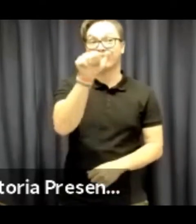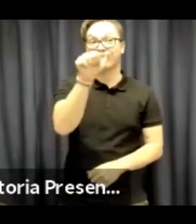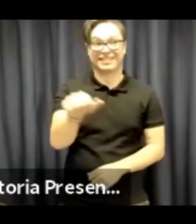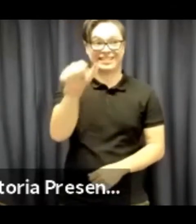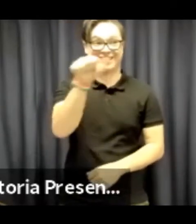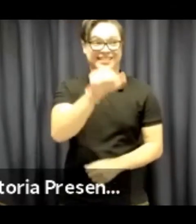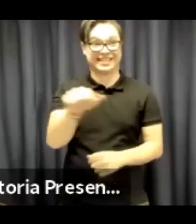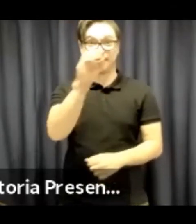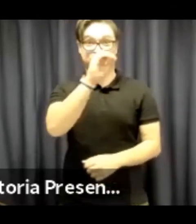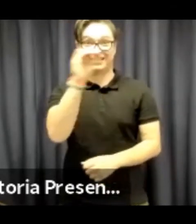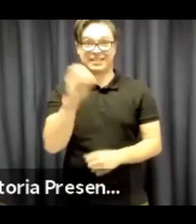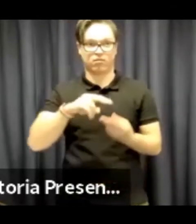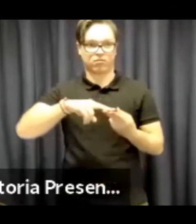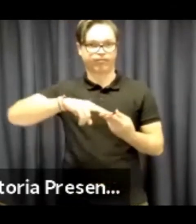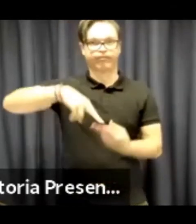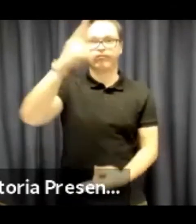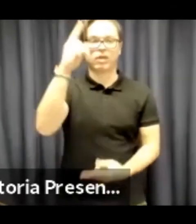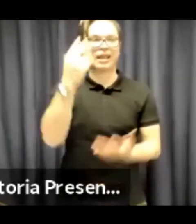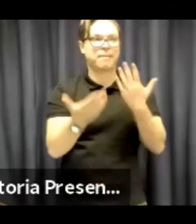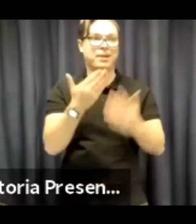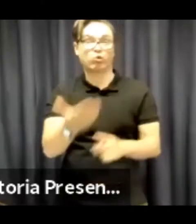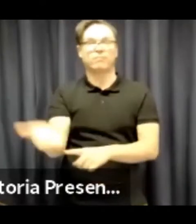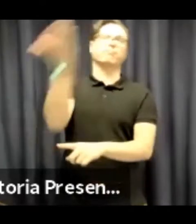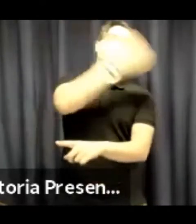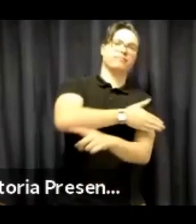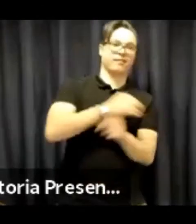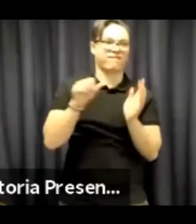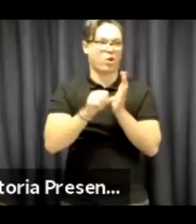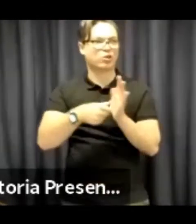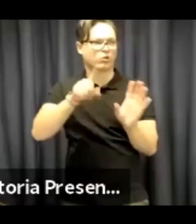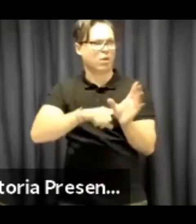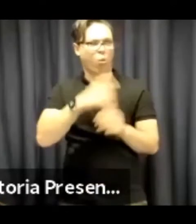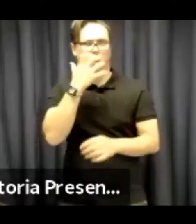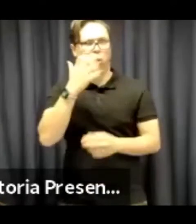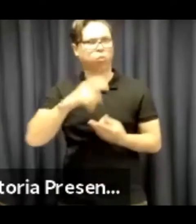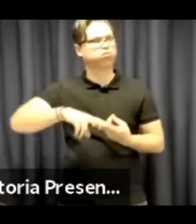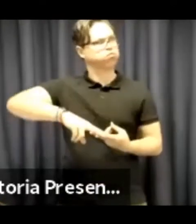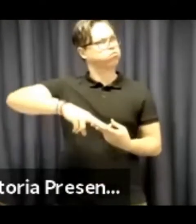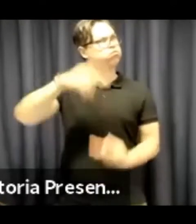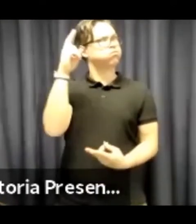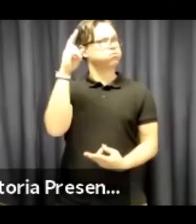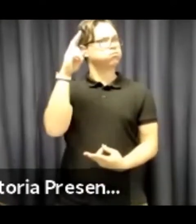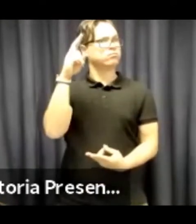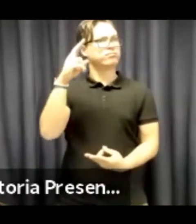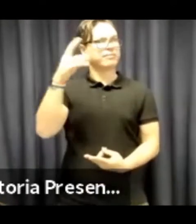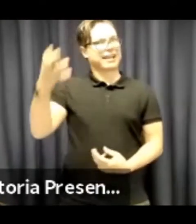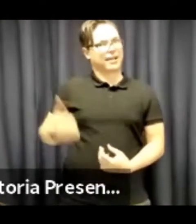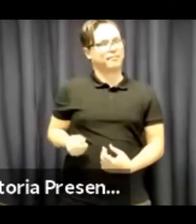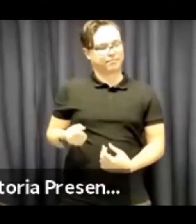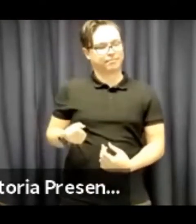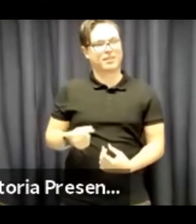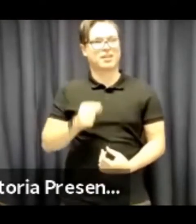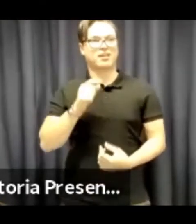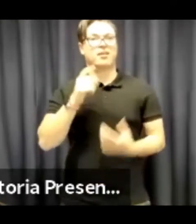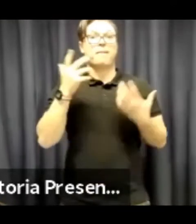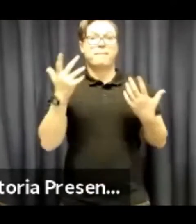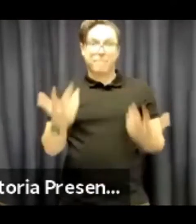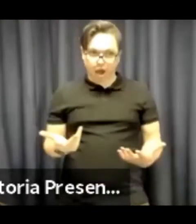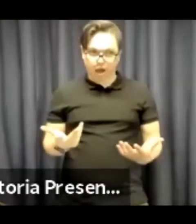This is 266 per cent, an increase compared to what we had last financial year. So a significant increase